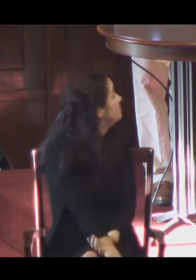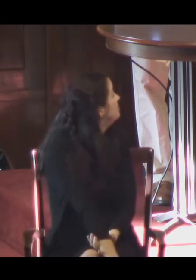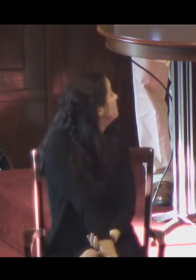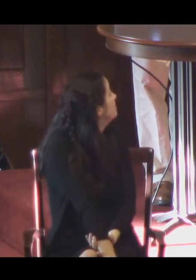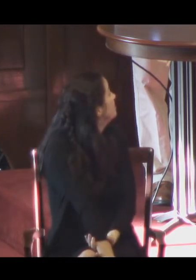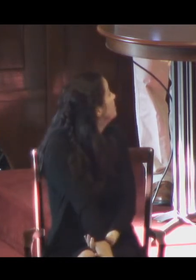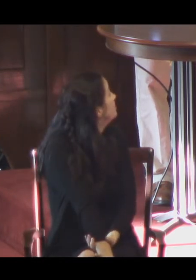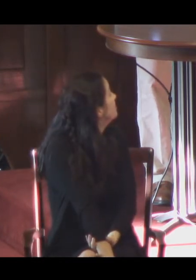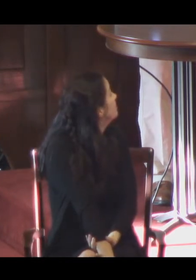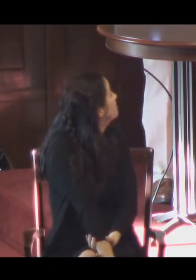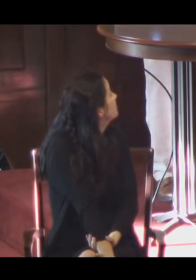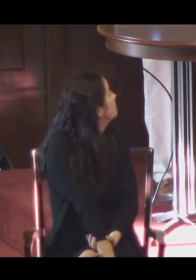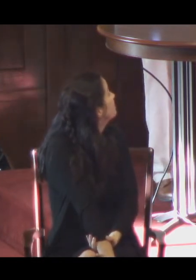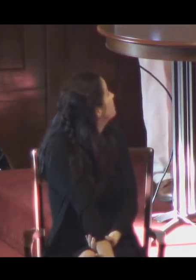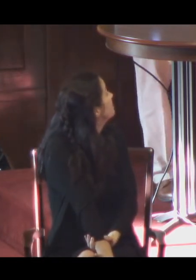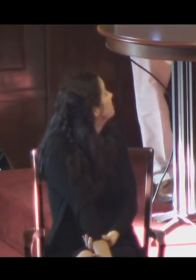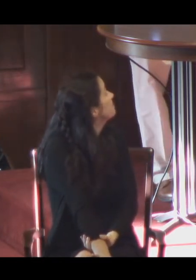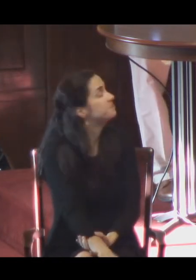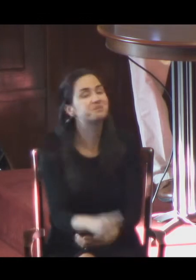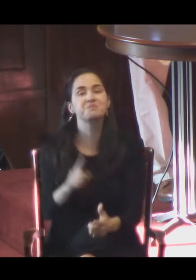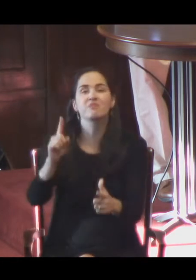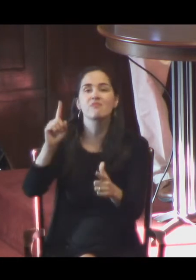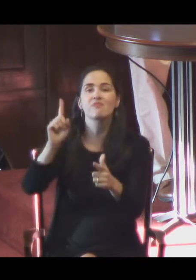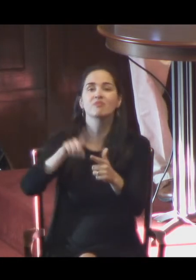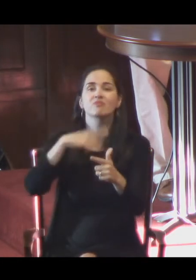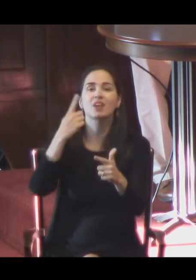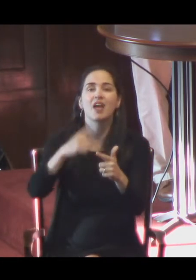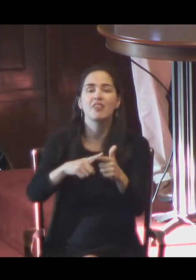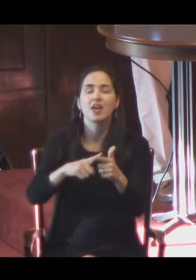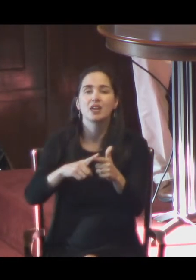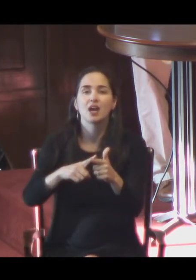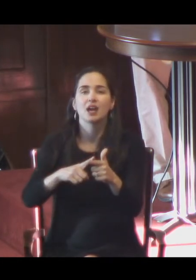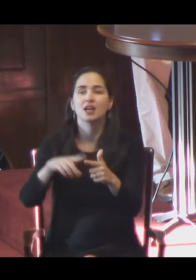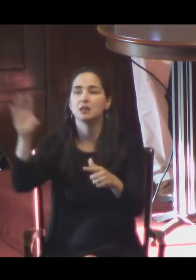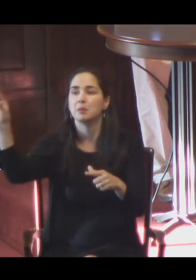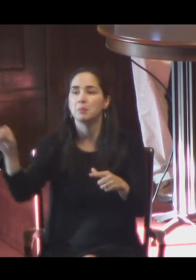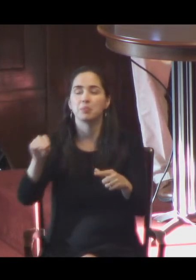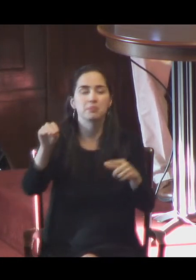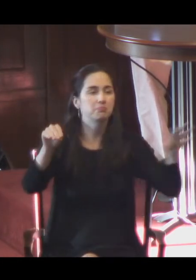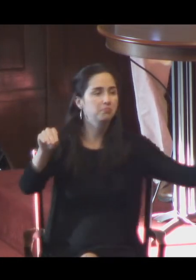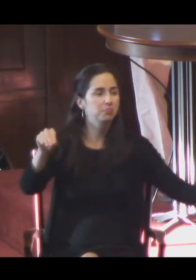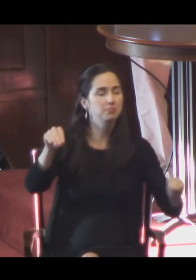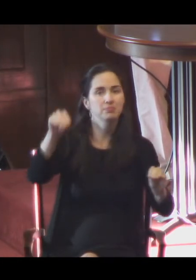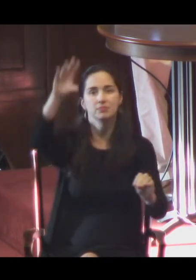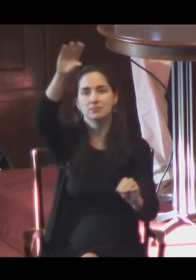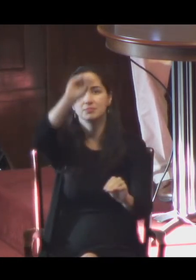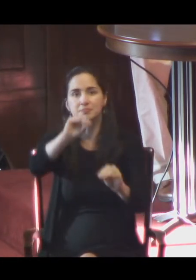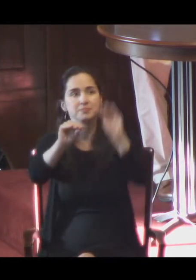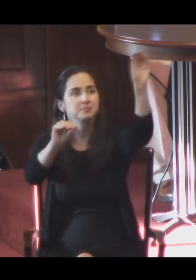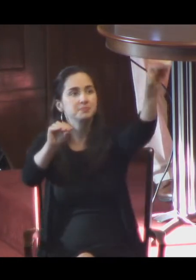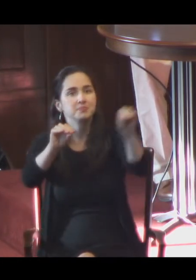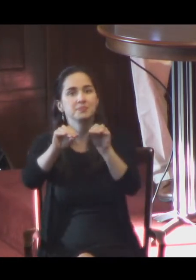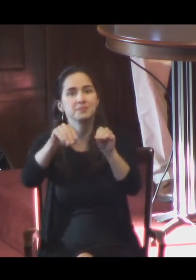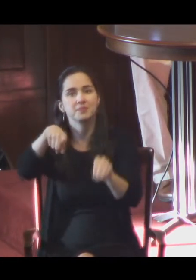And then in Photoshop, I composited it to create a new tree that didn't really exist. And I actually placed the children in the tree who hadn't actually been there.